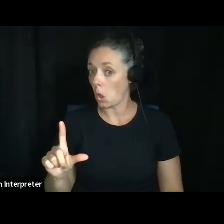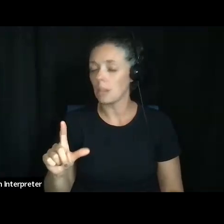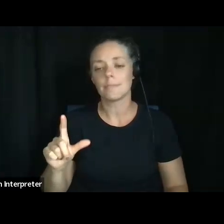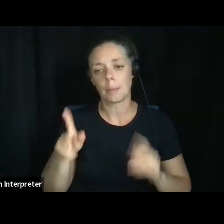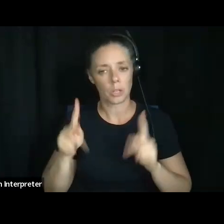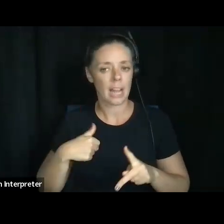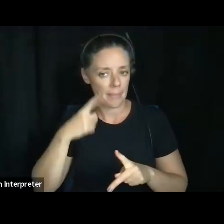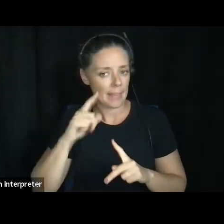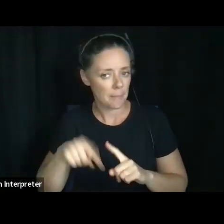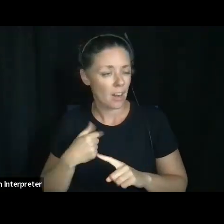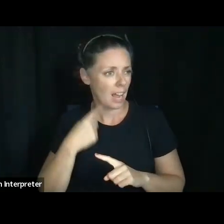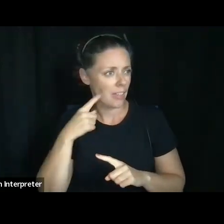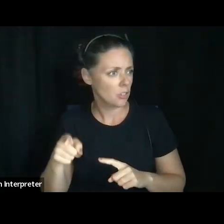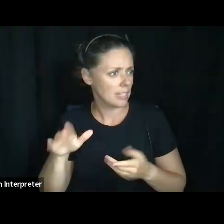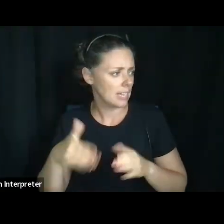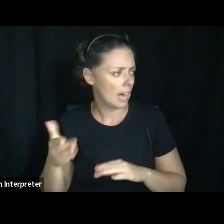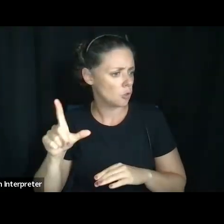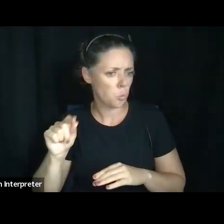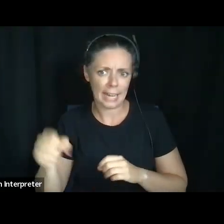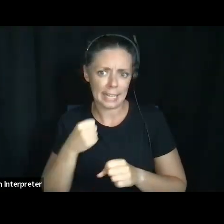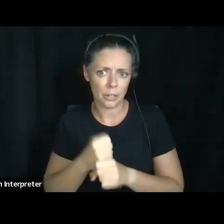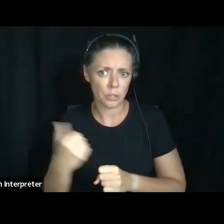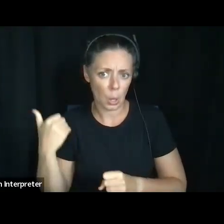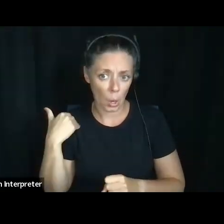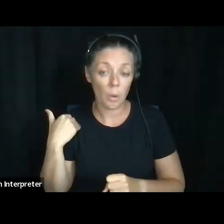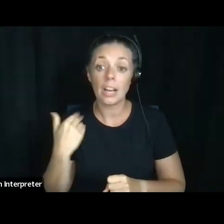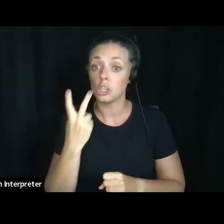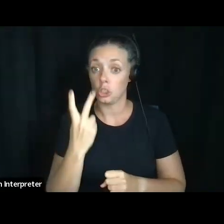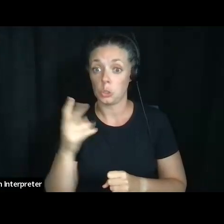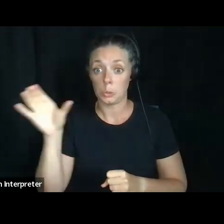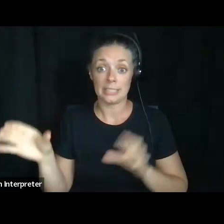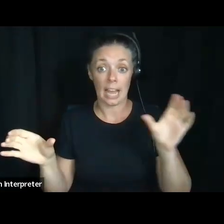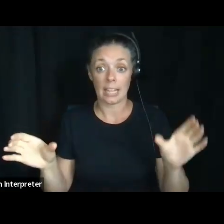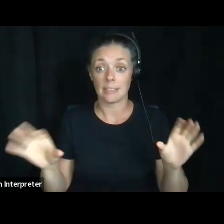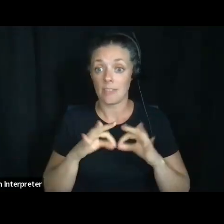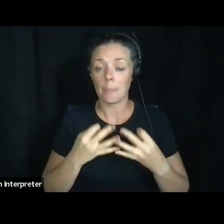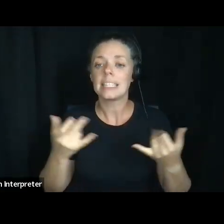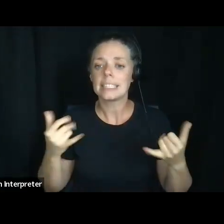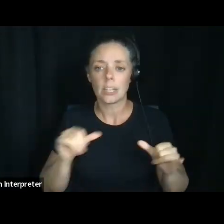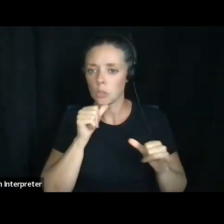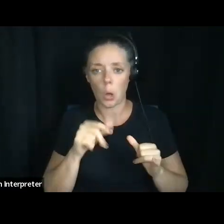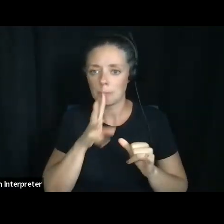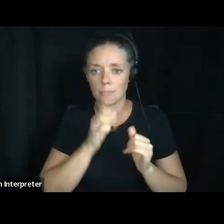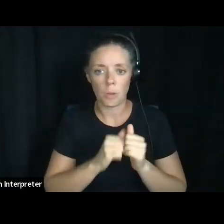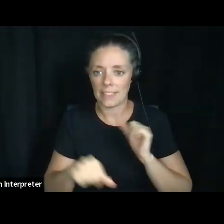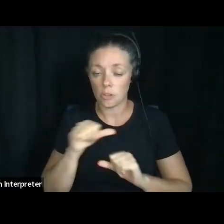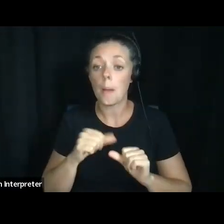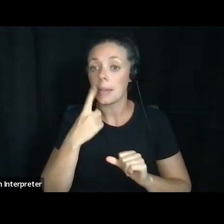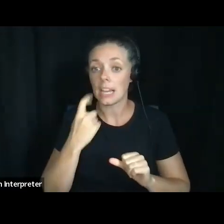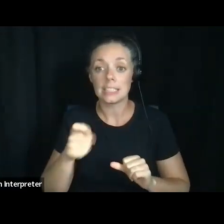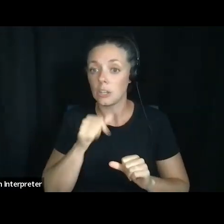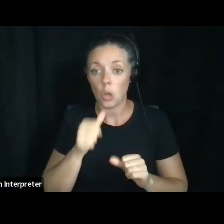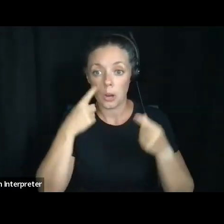probably close to 20 years ago. And there's one, the two sides of the family still don't speak because they didn't agree. Um,